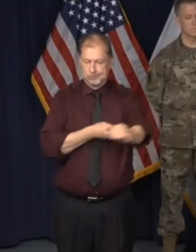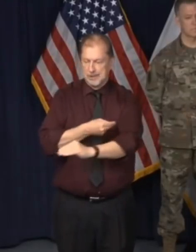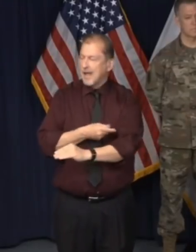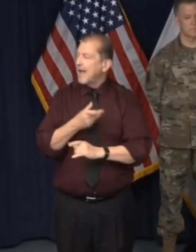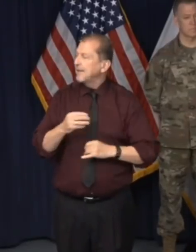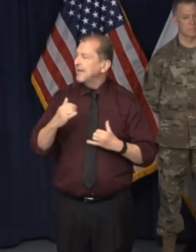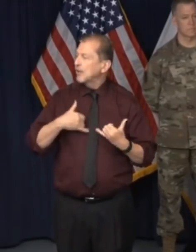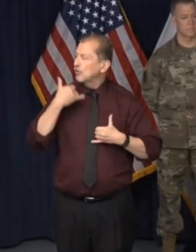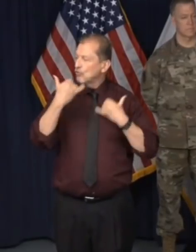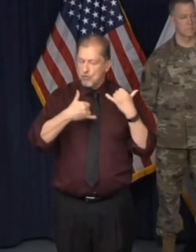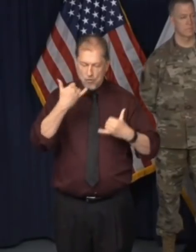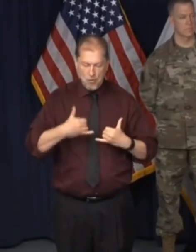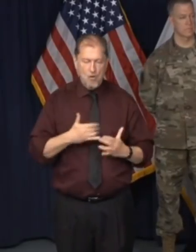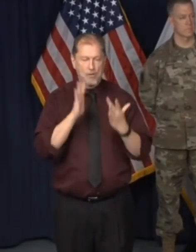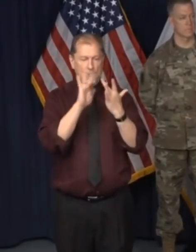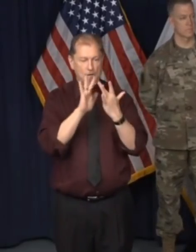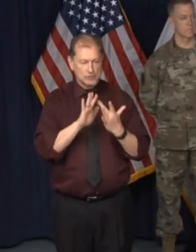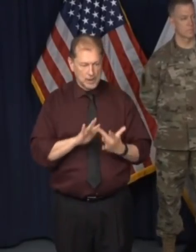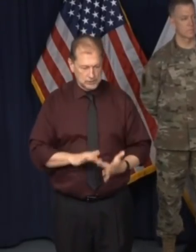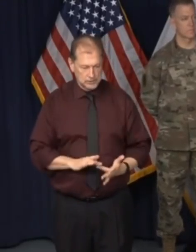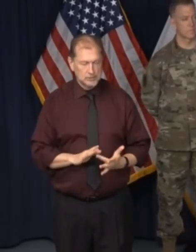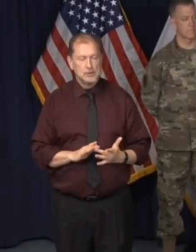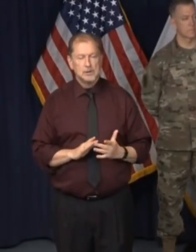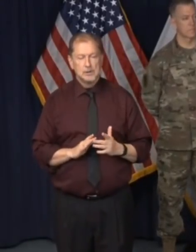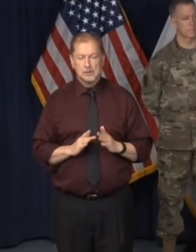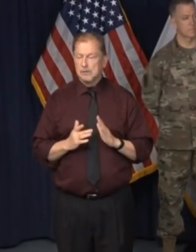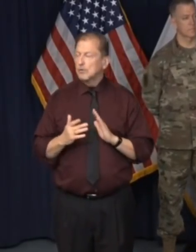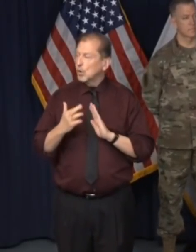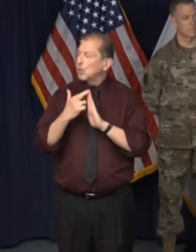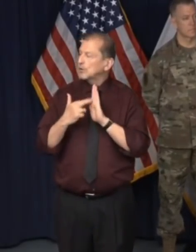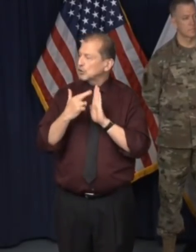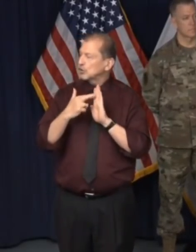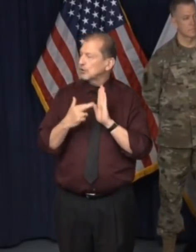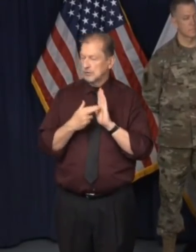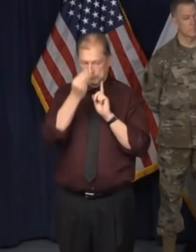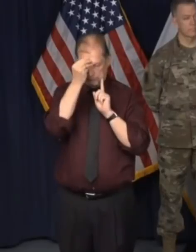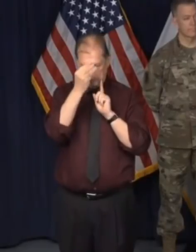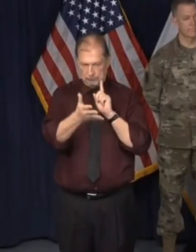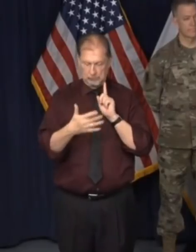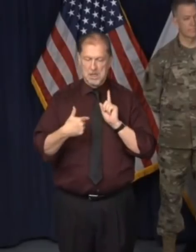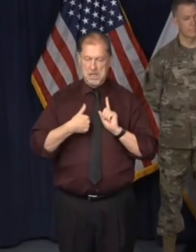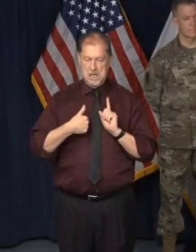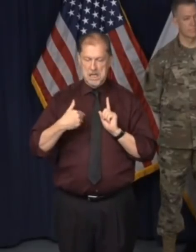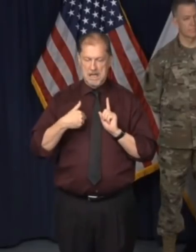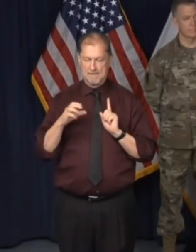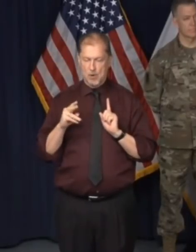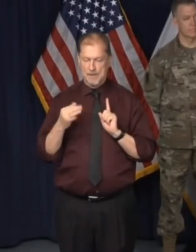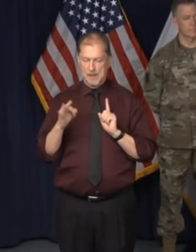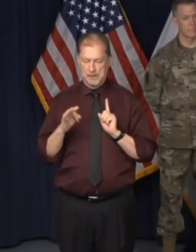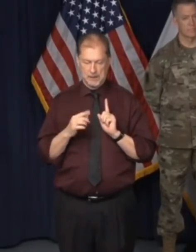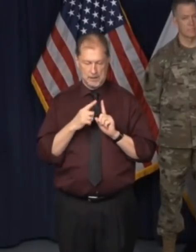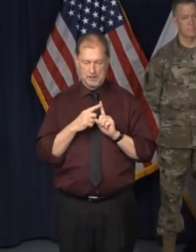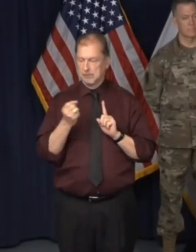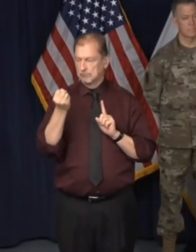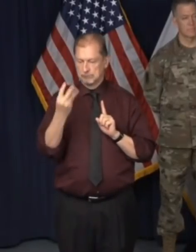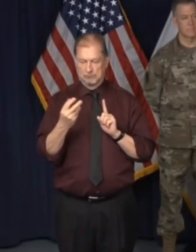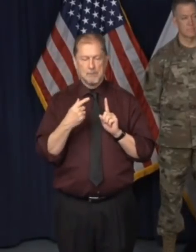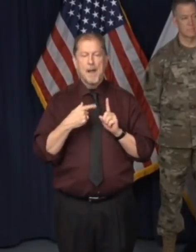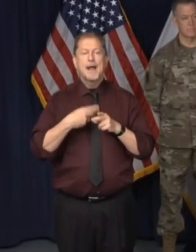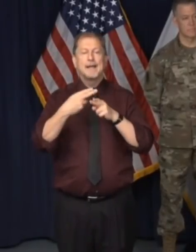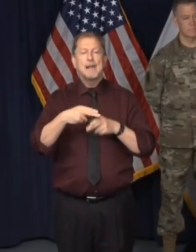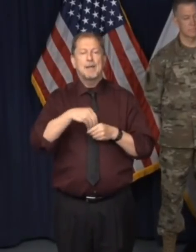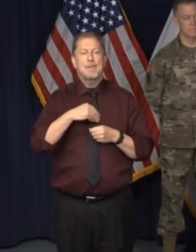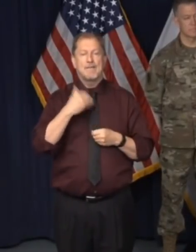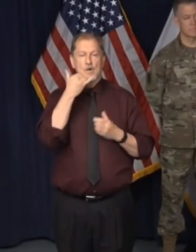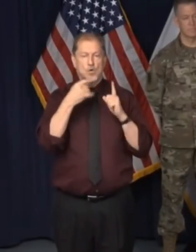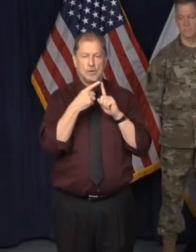contacts, uh, that have been, uh, registered, to let them know that this person, has been diagnosed with COVID-19 and